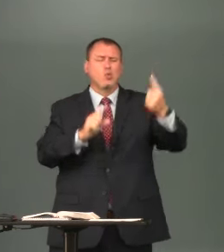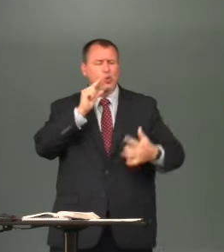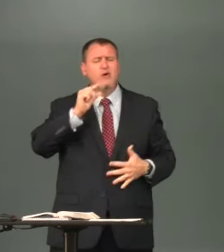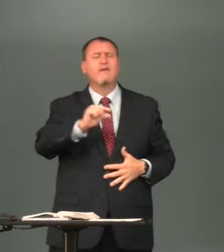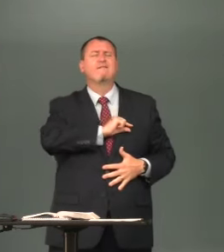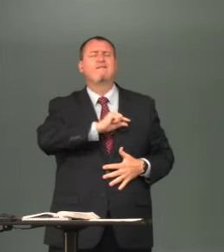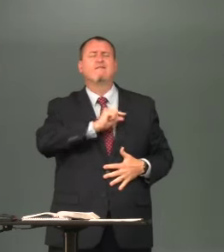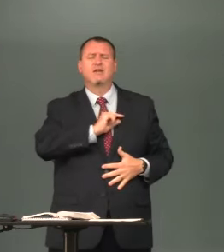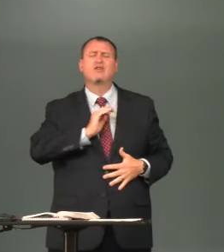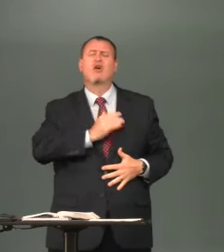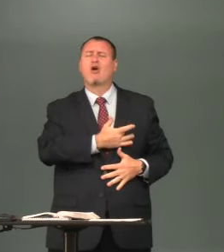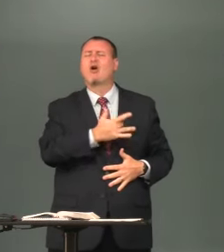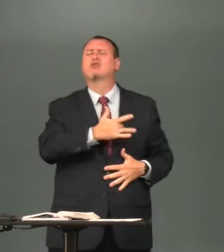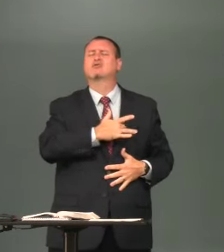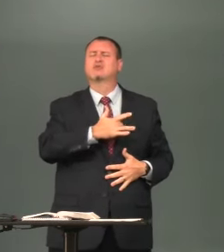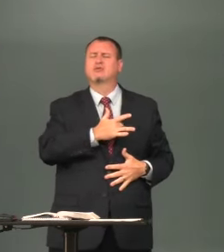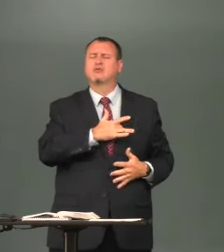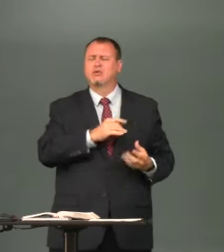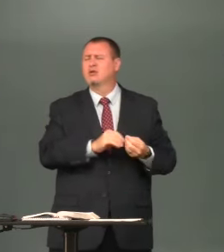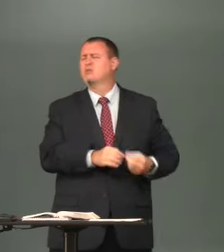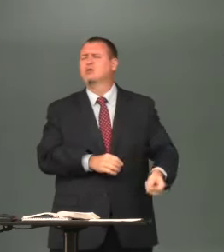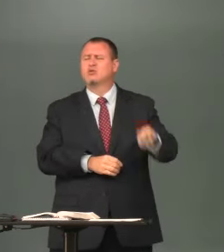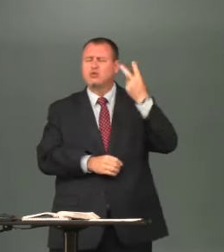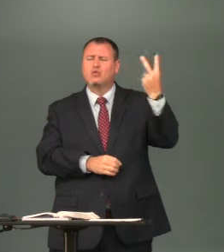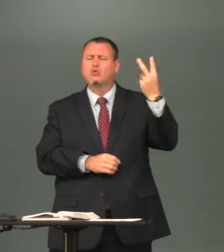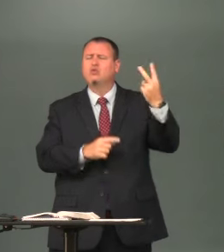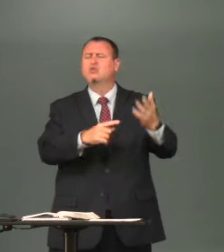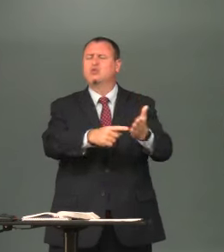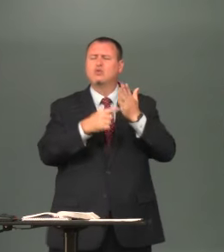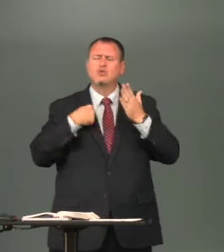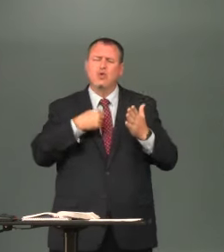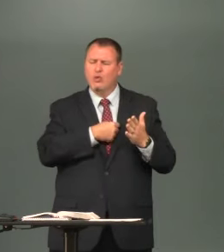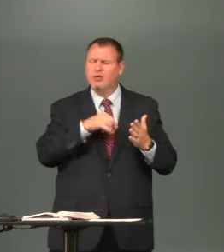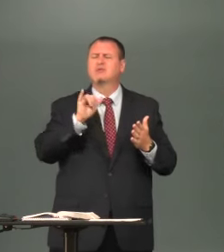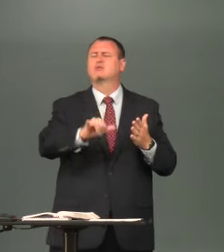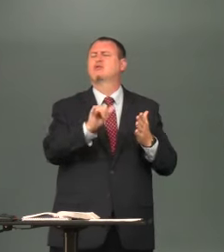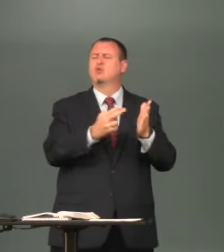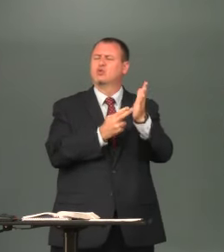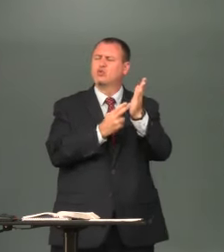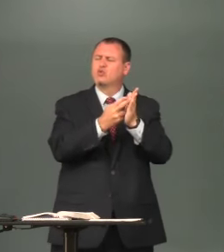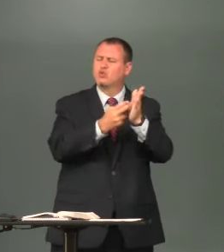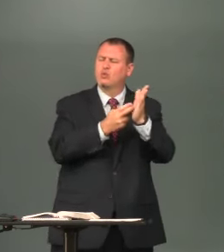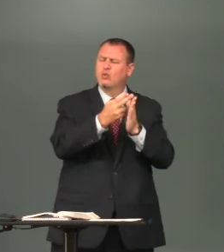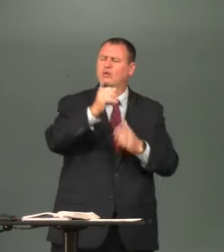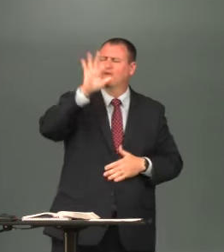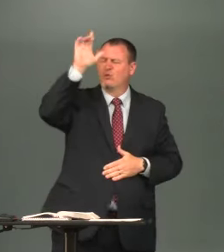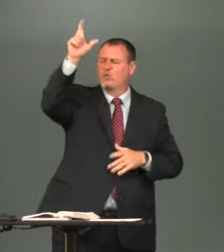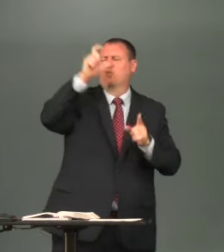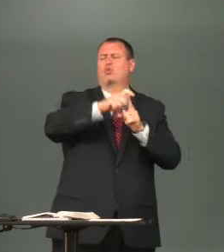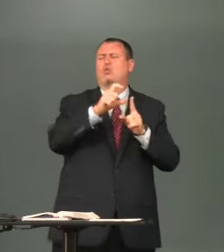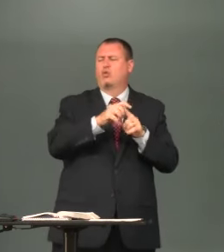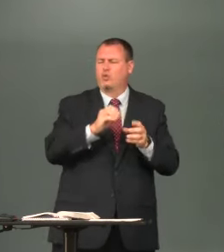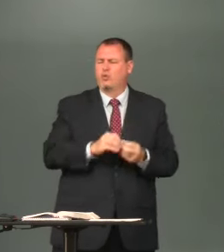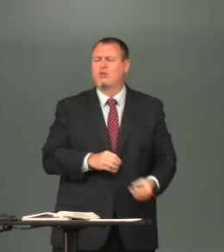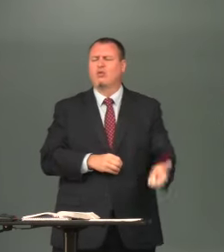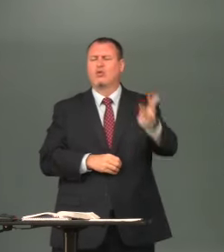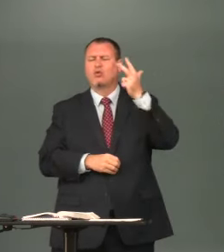pray number one that you would convict our hearts number two that you would show us the truth of your